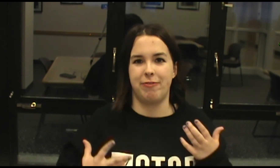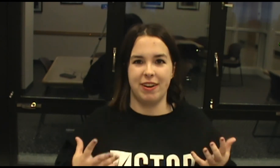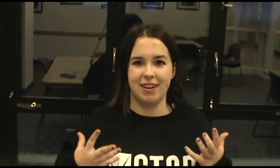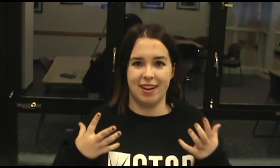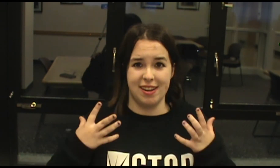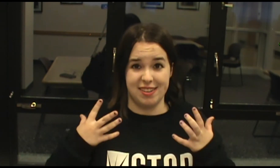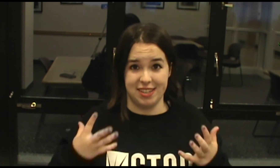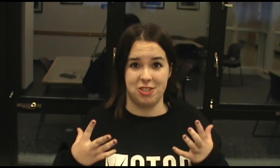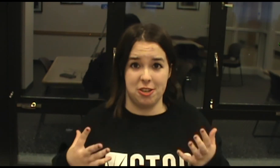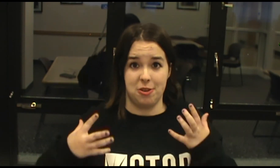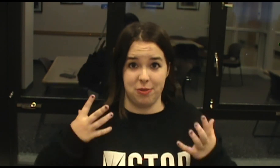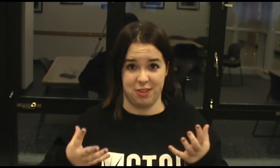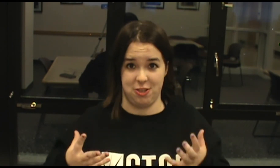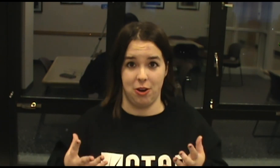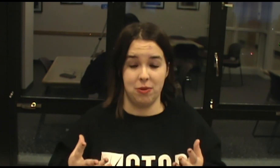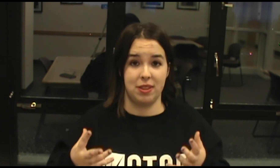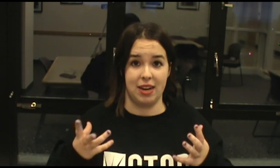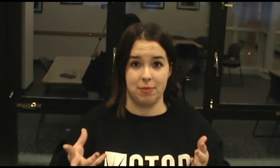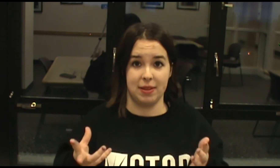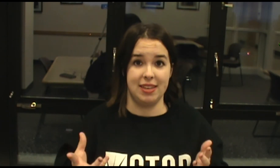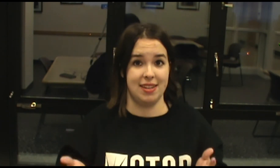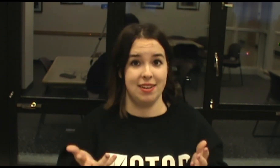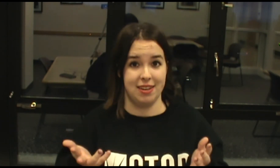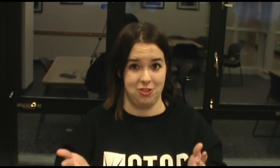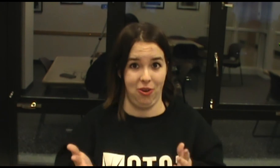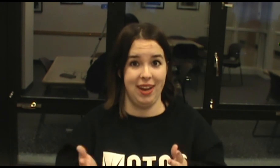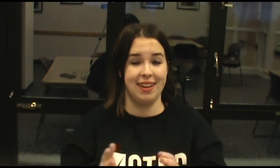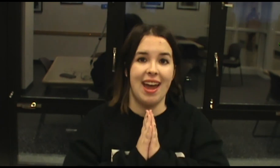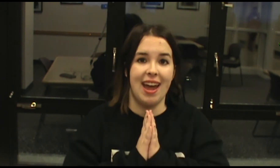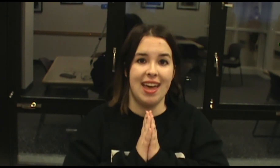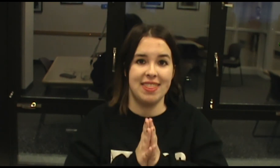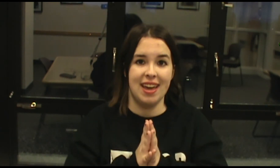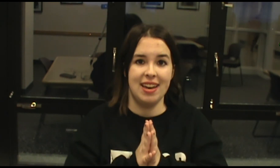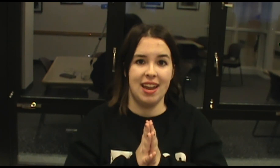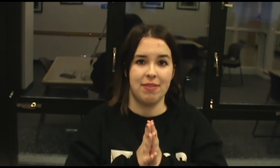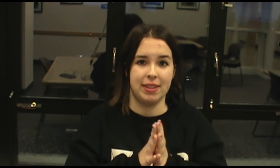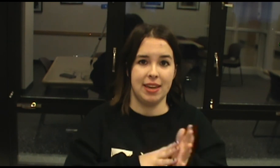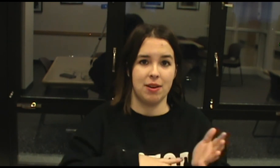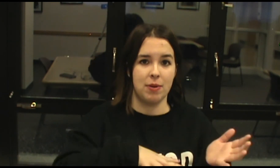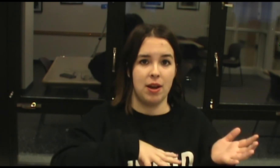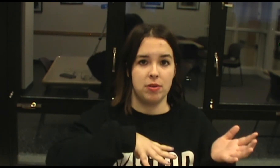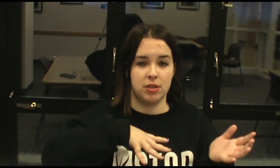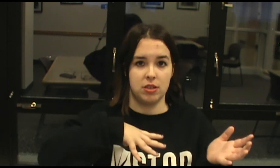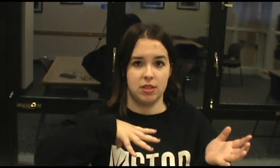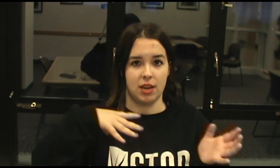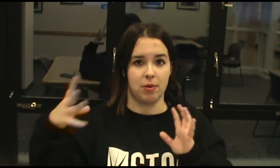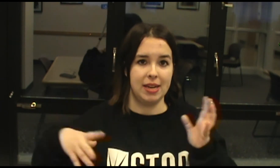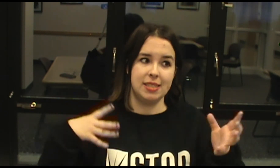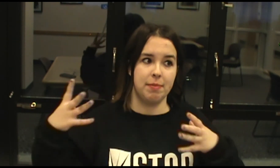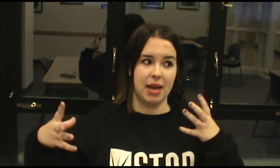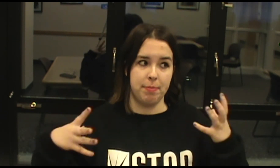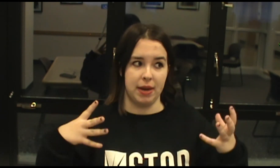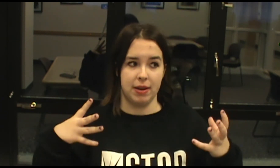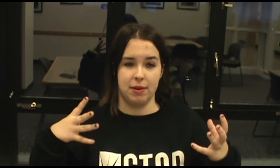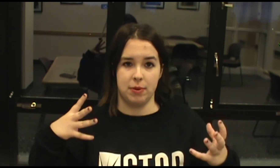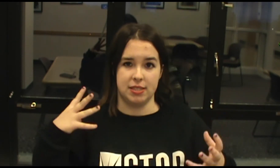fun addition to the show that I really did enjoy. And then everything around like Crazy Mad Barry was